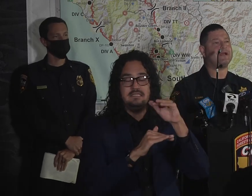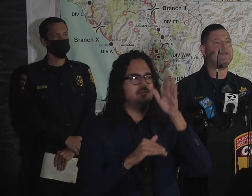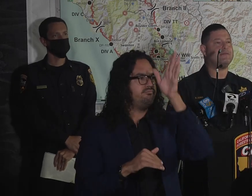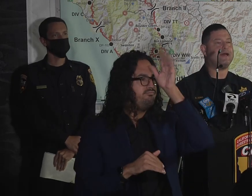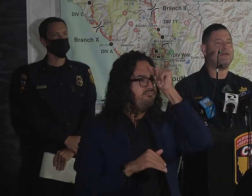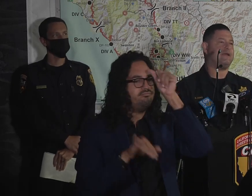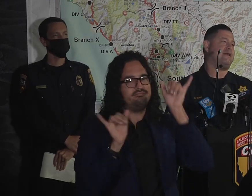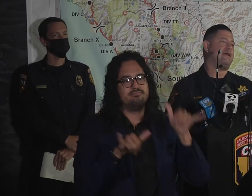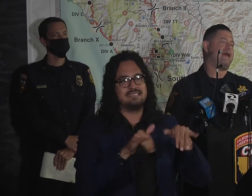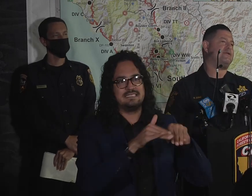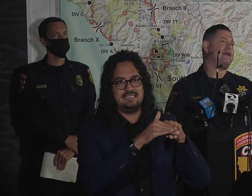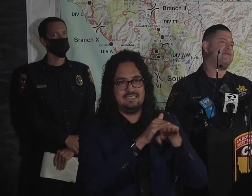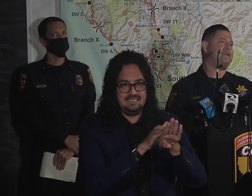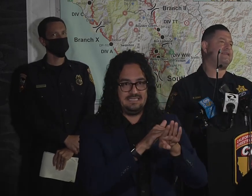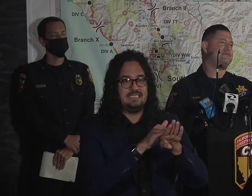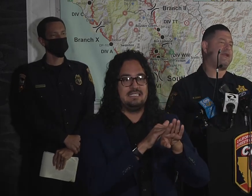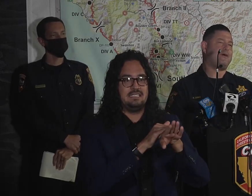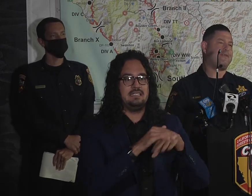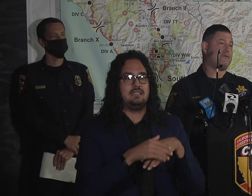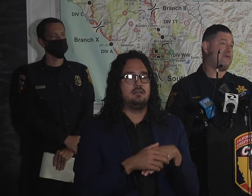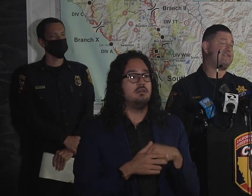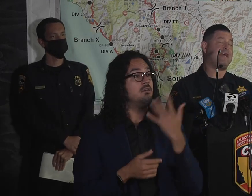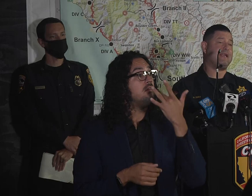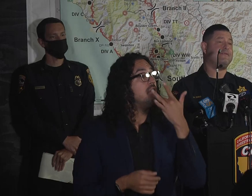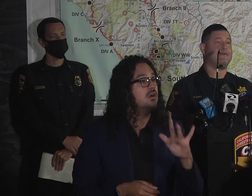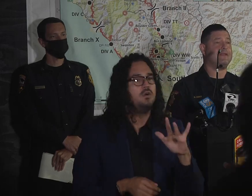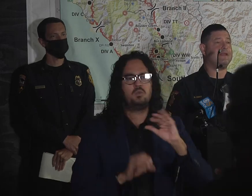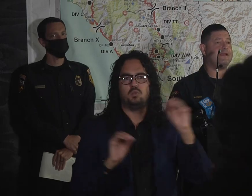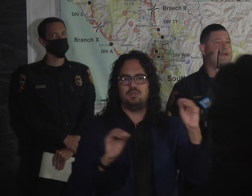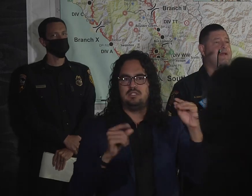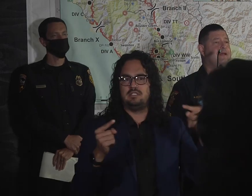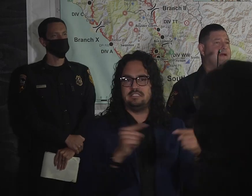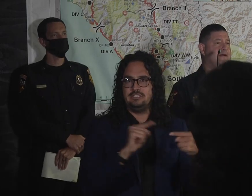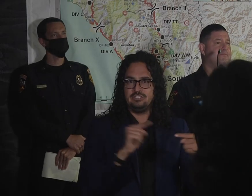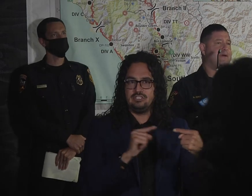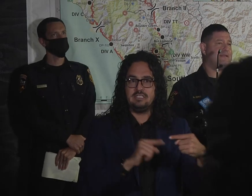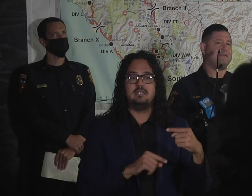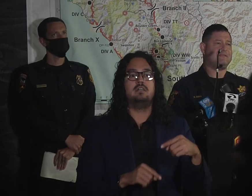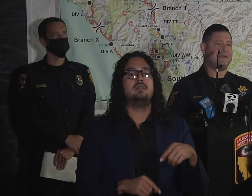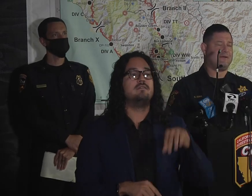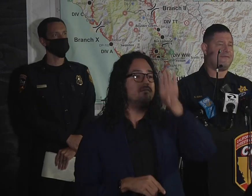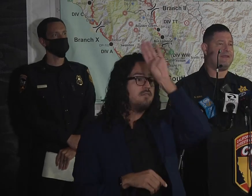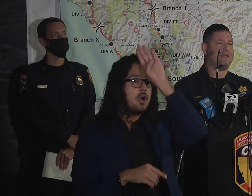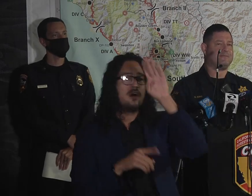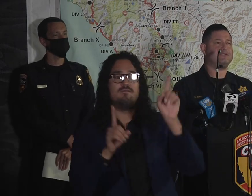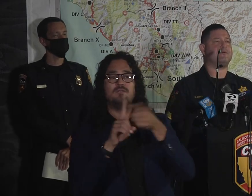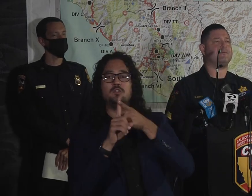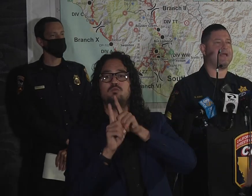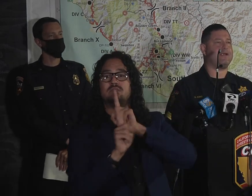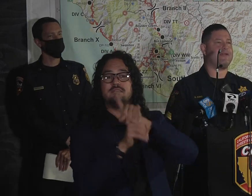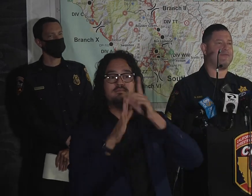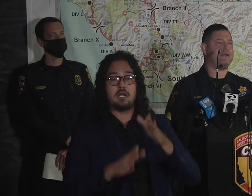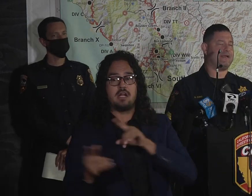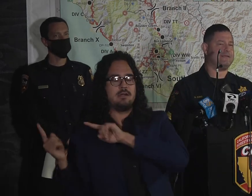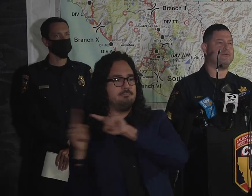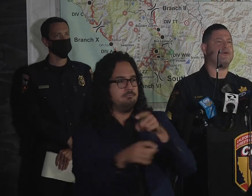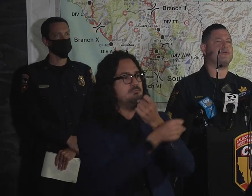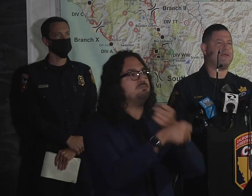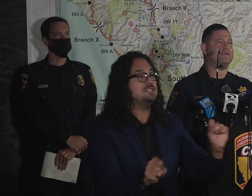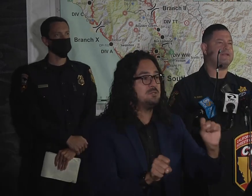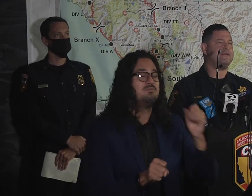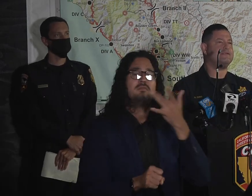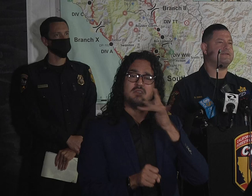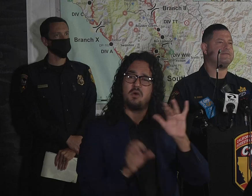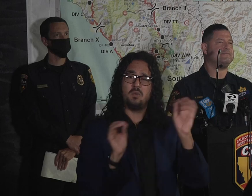responders. I got them out. I don't have details right now if they were cited for anything, but this is, you know, if anything, it's mostly a reminder of everybody to